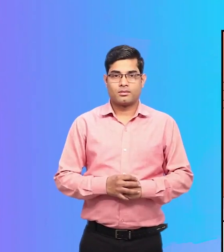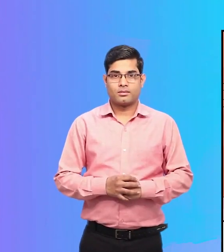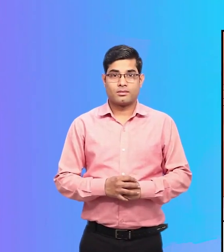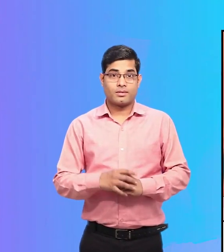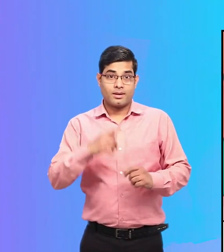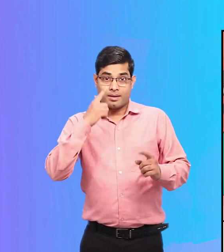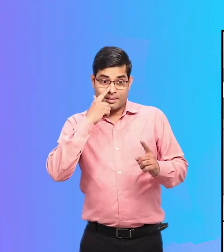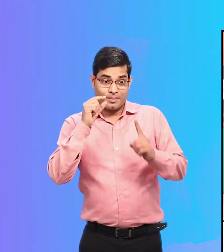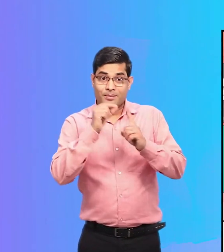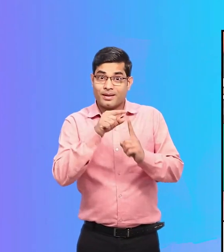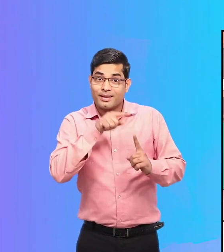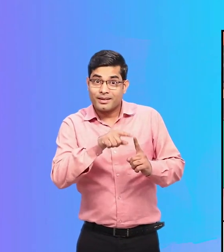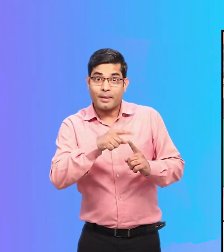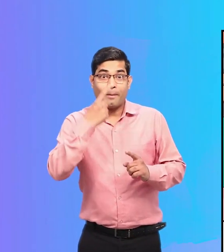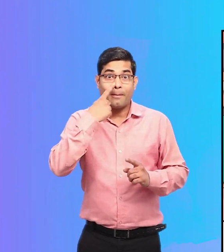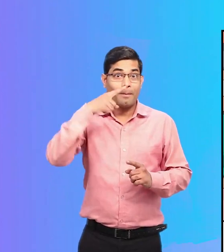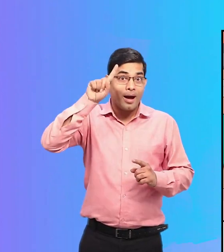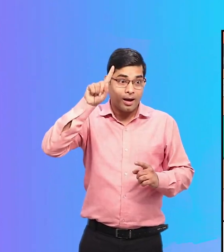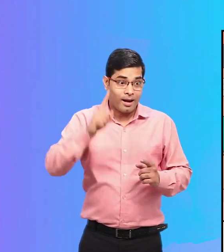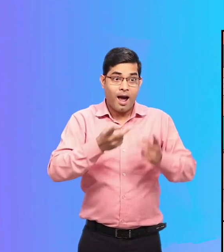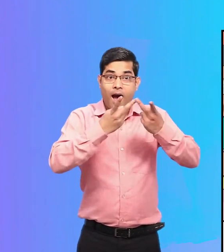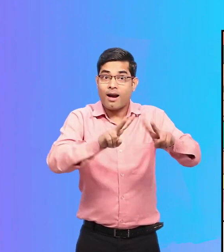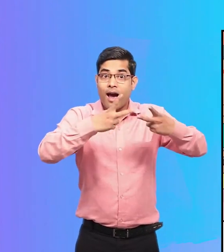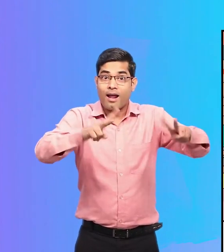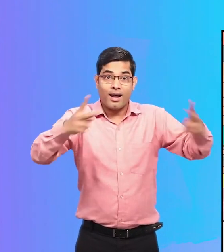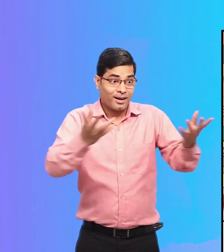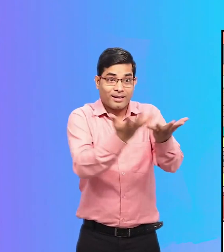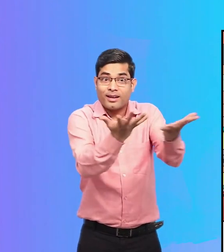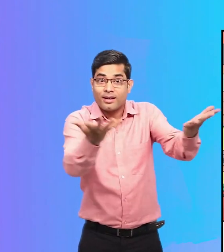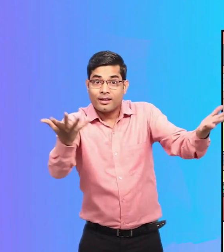Priya's mother points at basic items of Accessibility